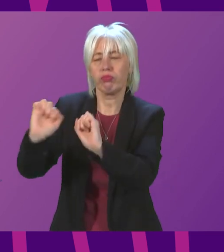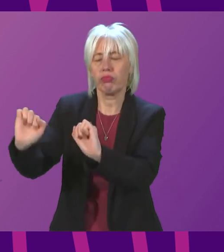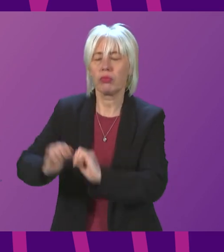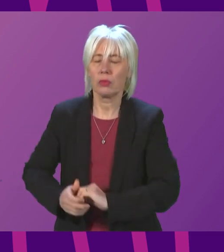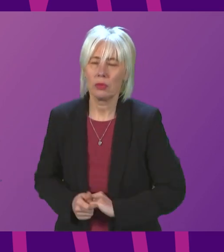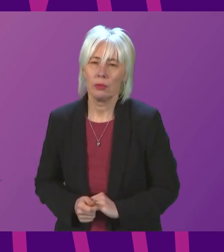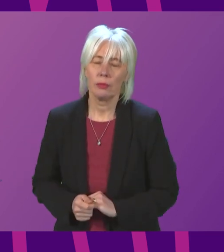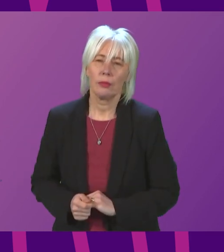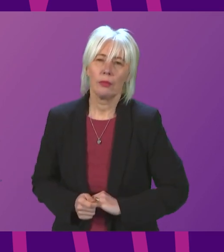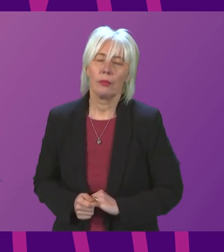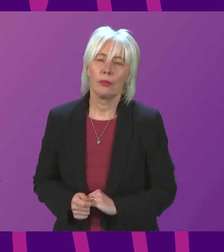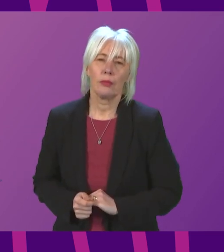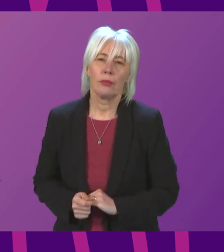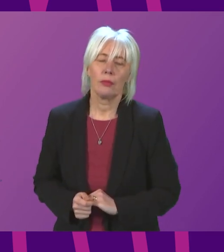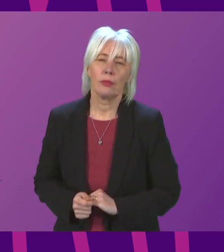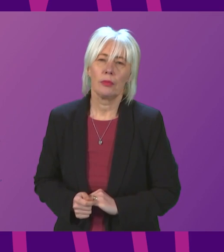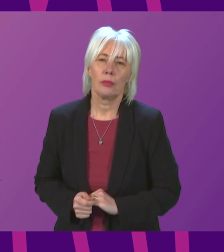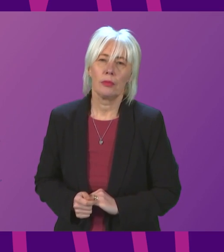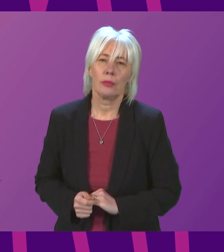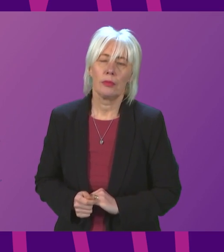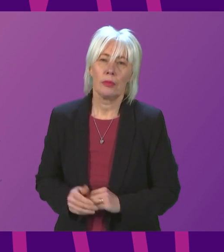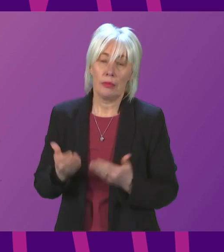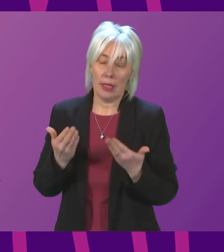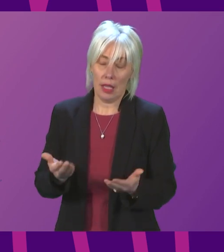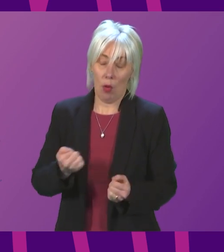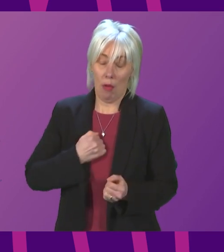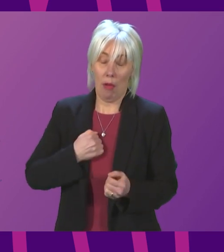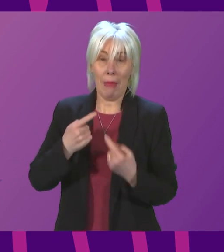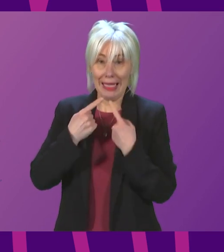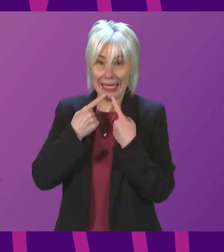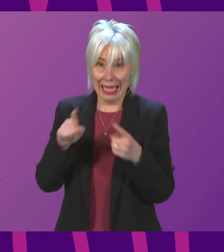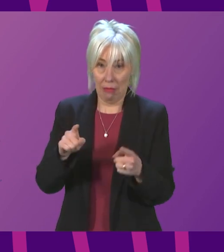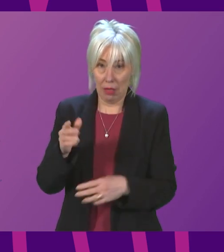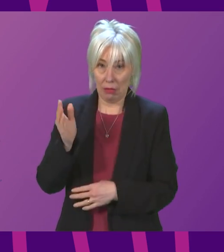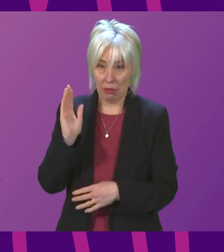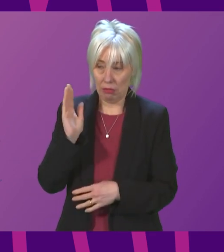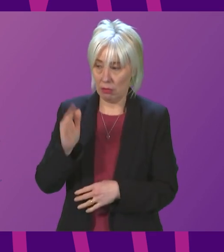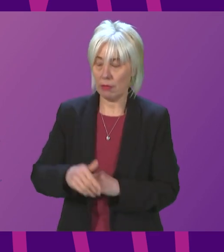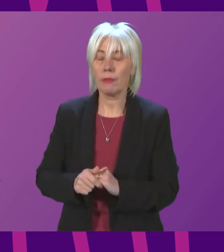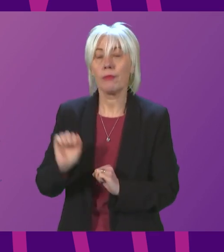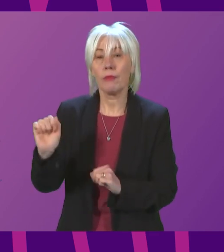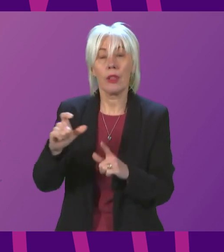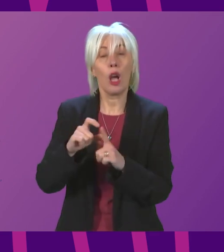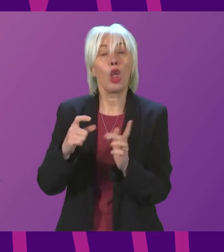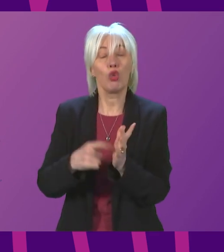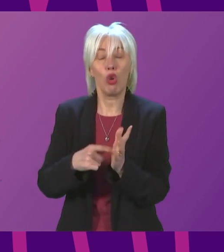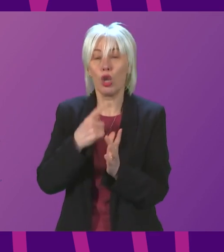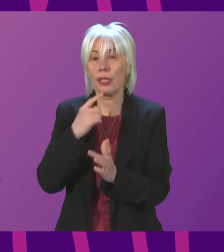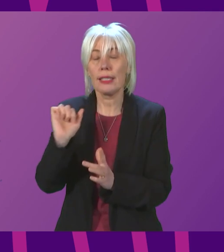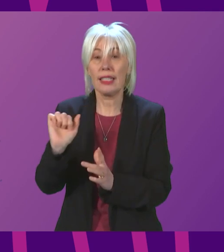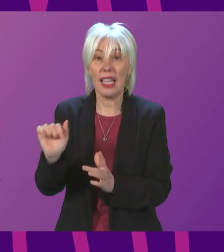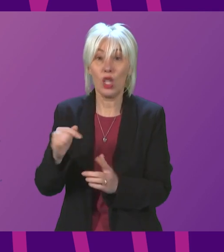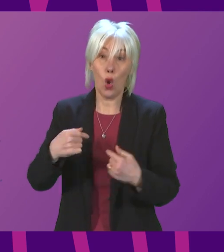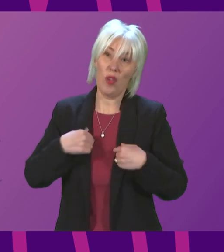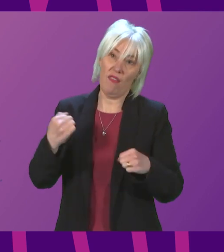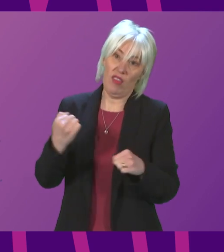Turning to the issues in my statement, Douglas Ross says that we have now done what he